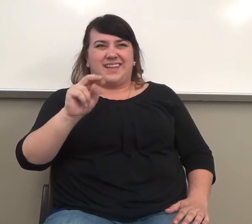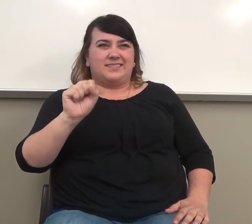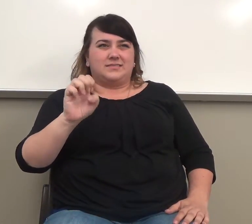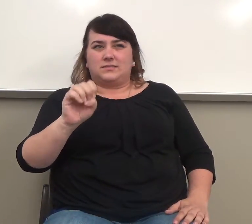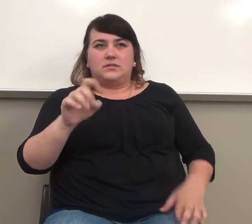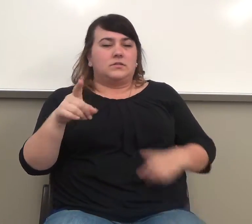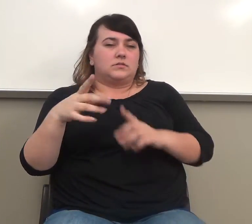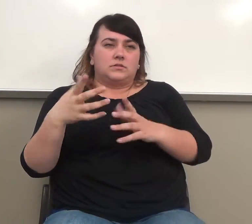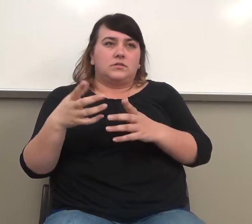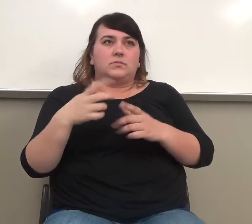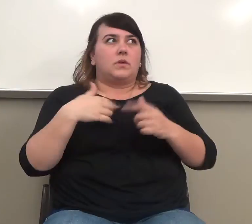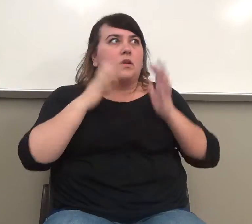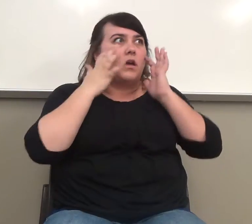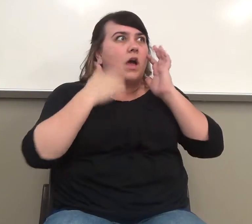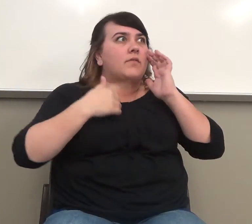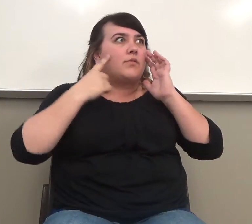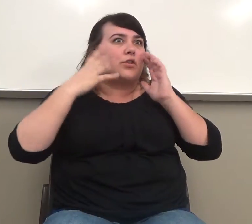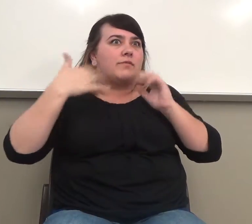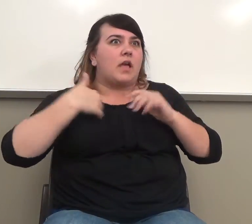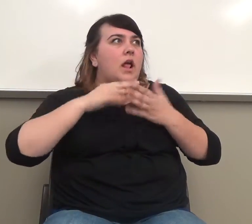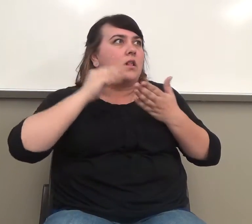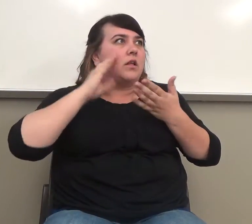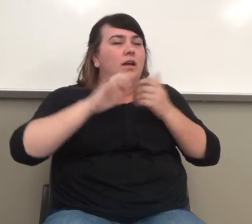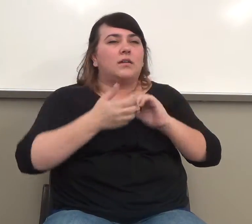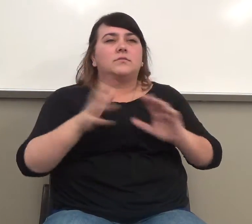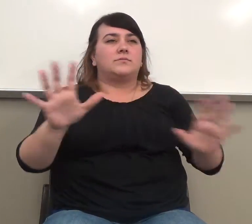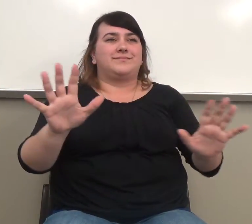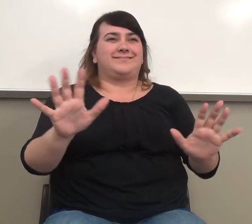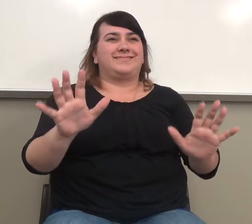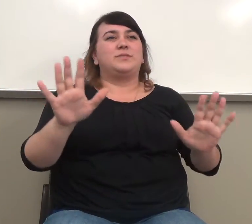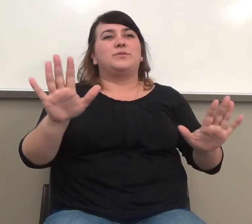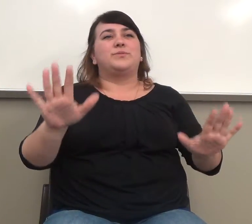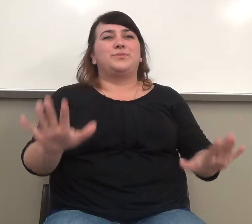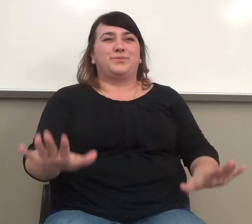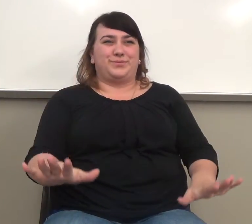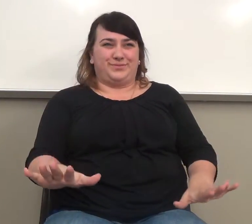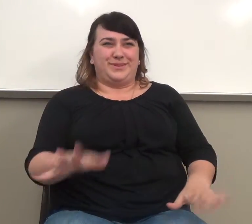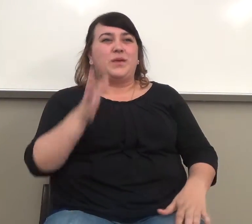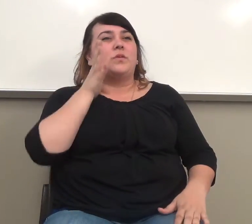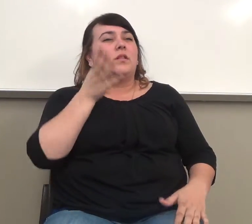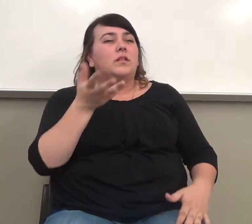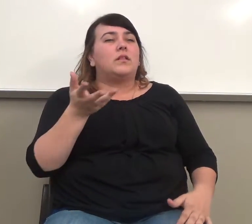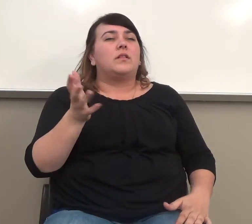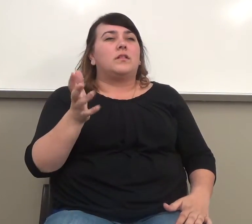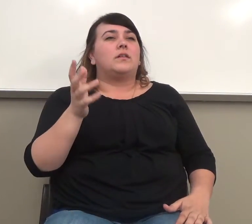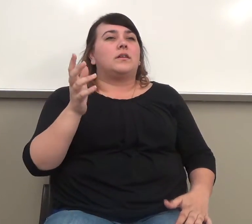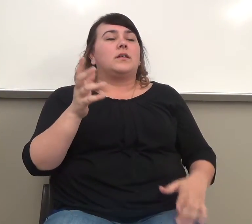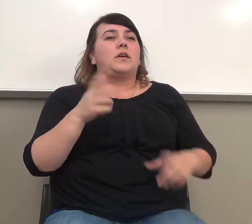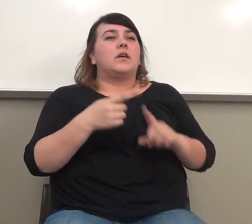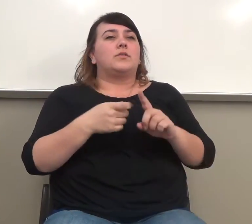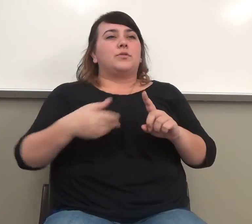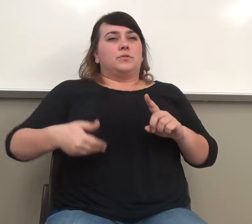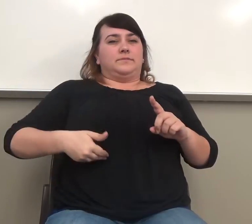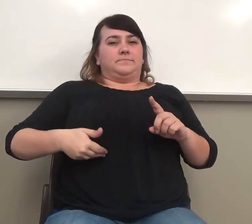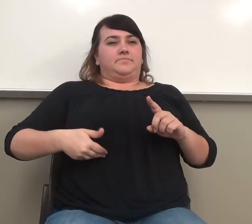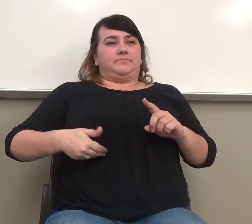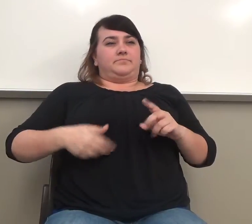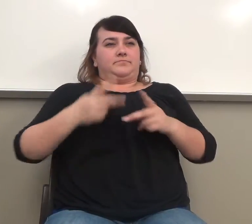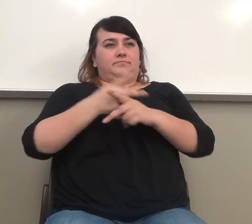heard of conditional tense. am going to learn that? It's mostly going to be, you're, you're, you're, you're, I don't teach grammar by